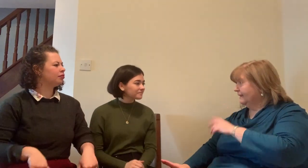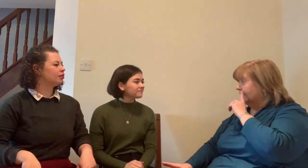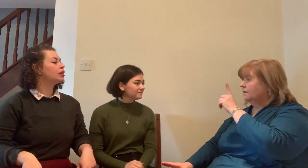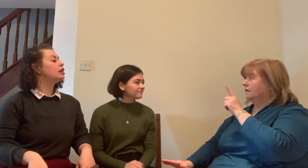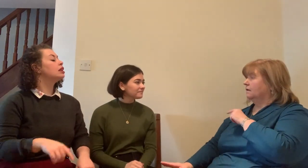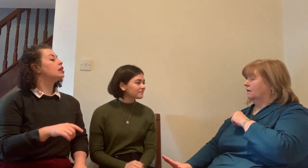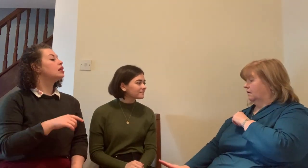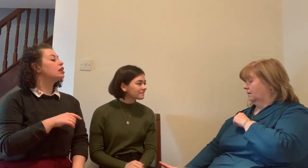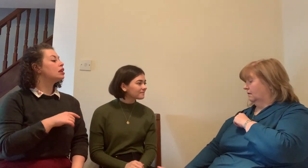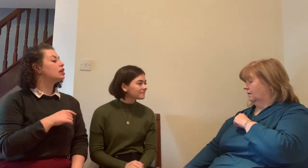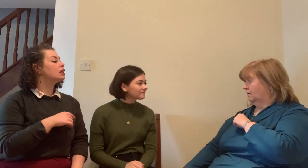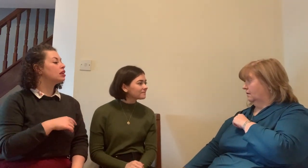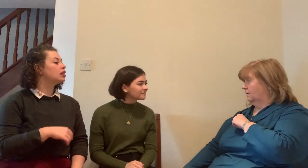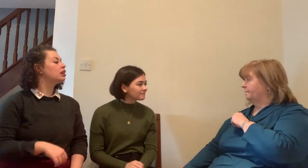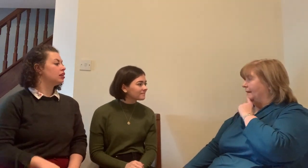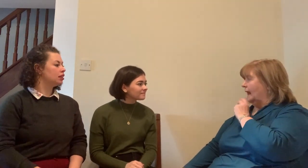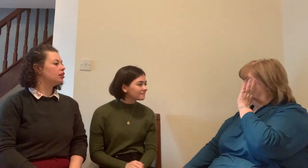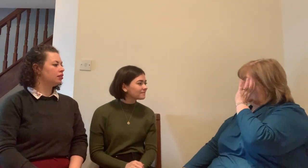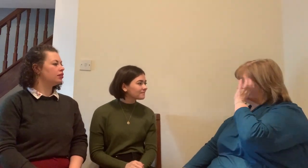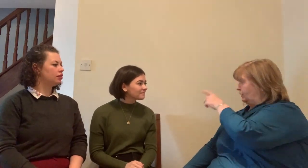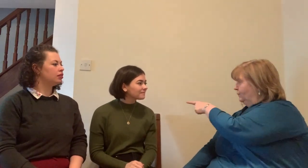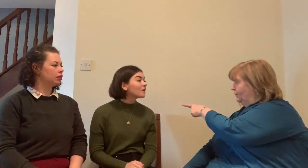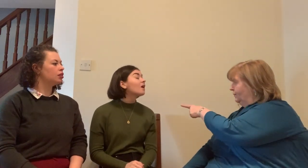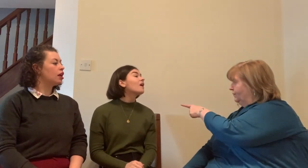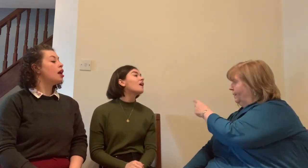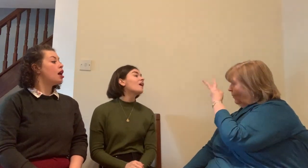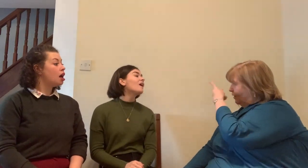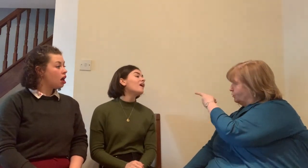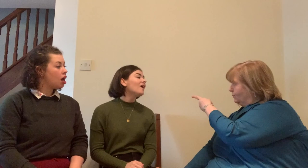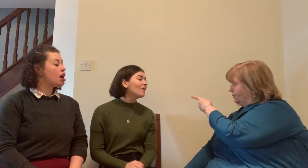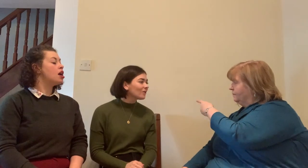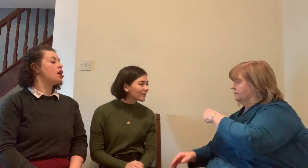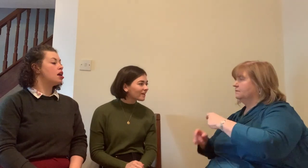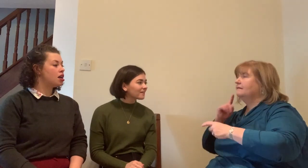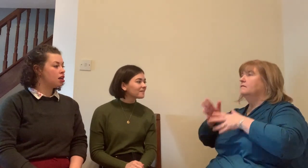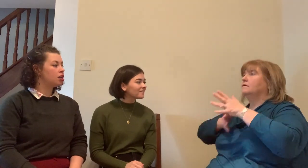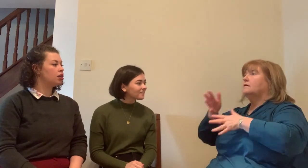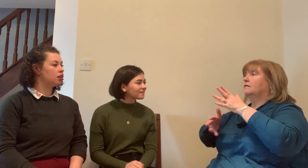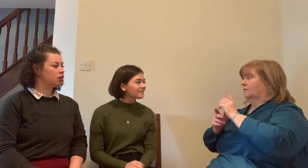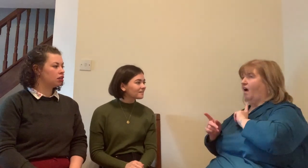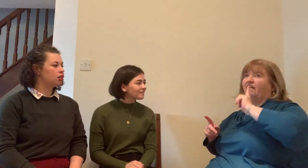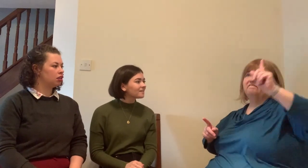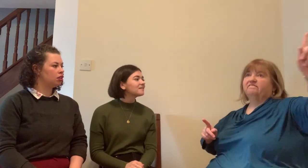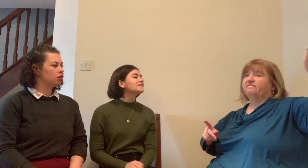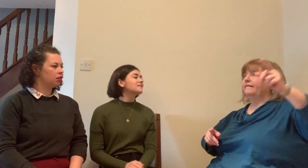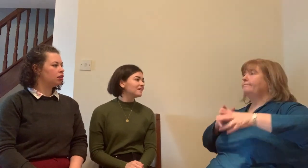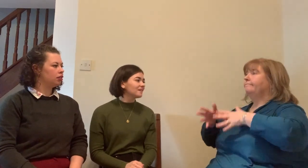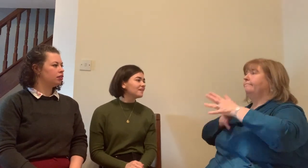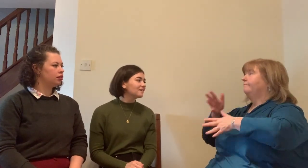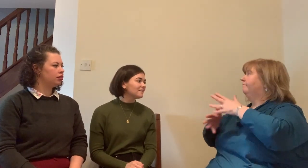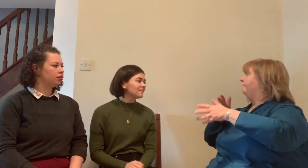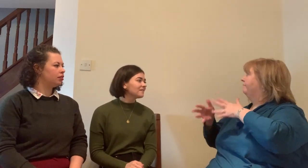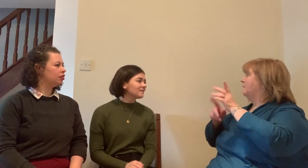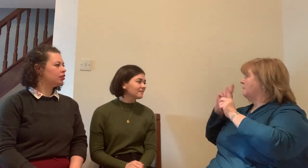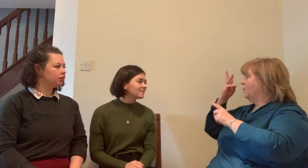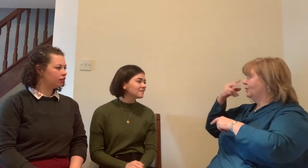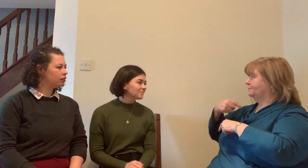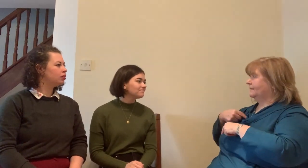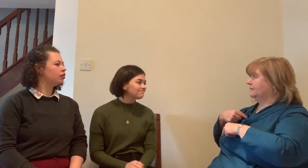hearing interpreters absolutely will learn more from working with a deaf interpreter and that works both ways I'm going to learn from working with you too